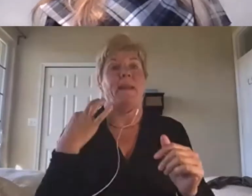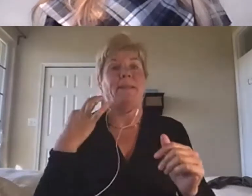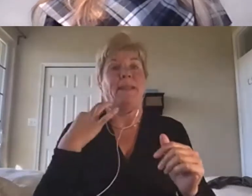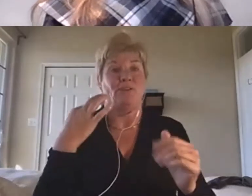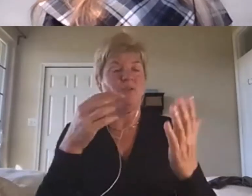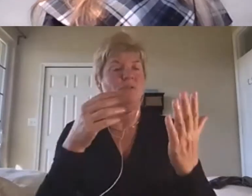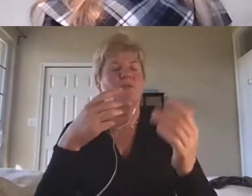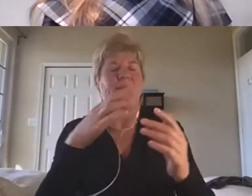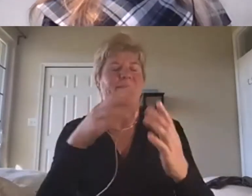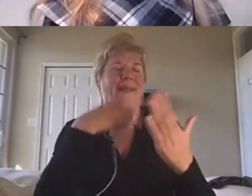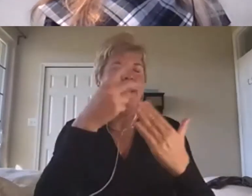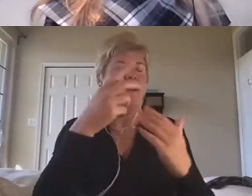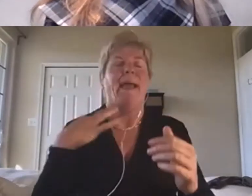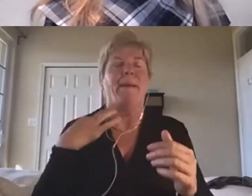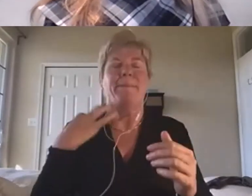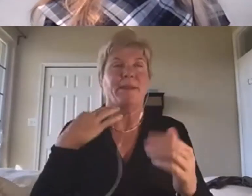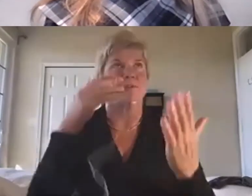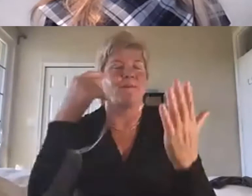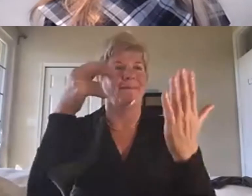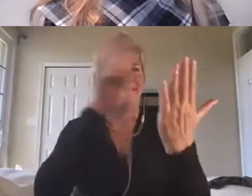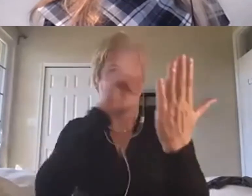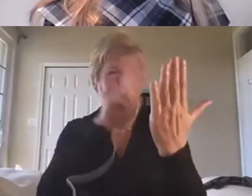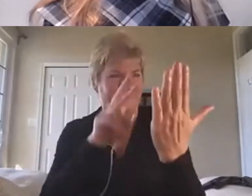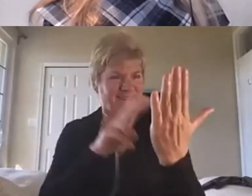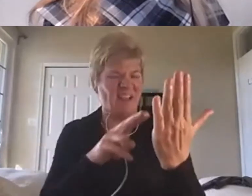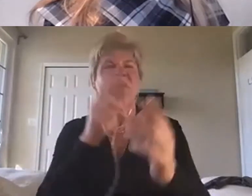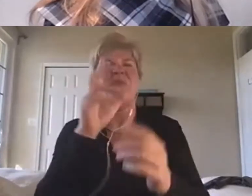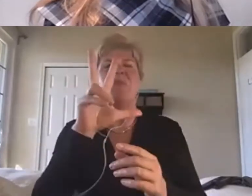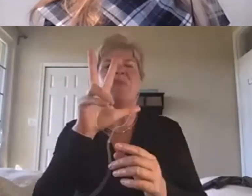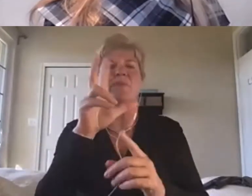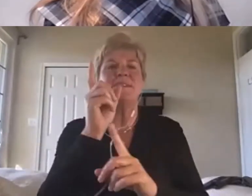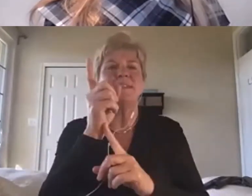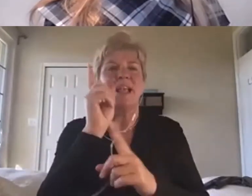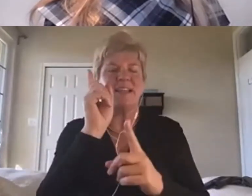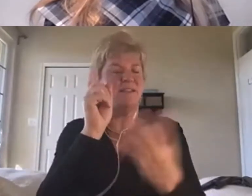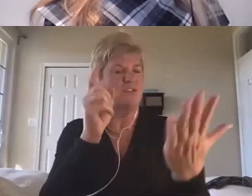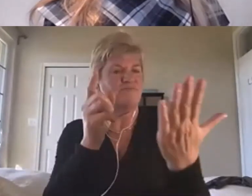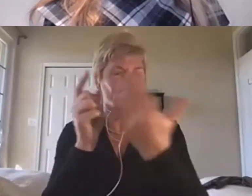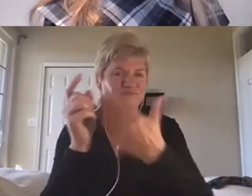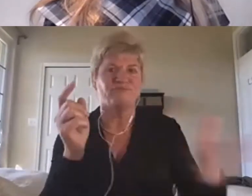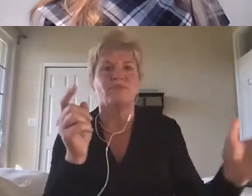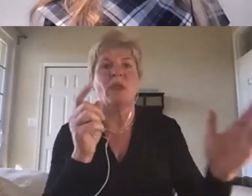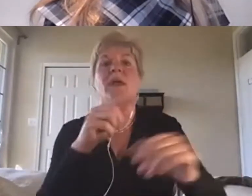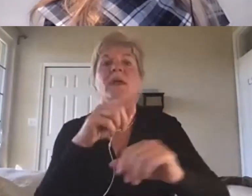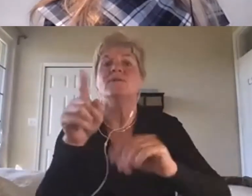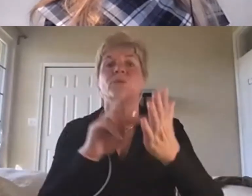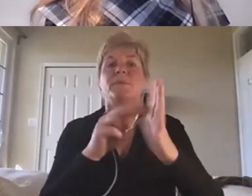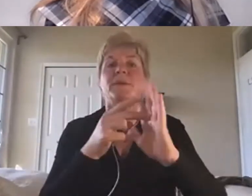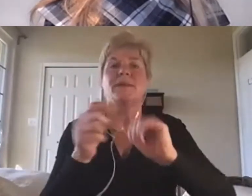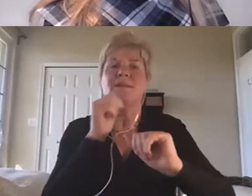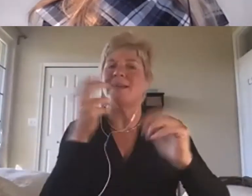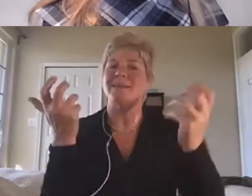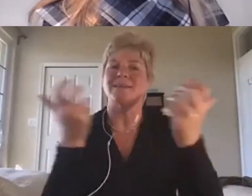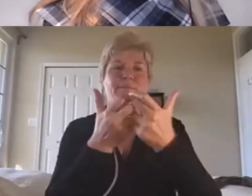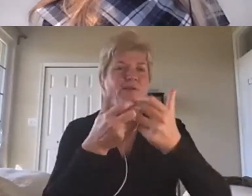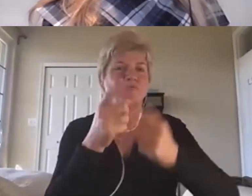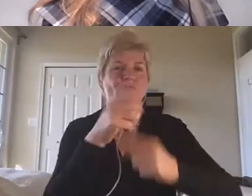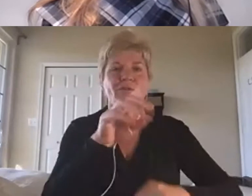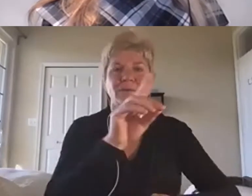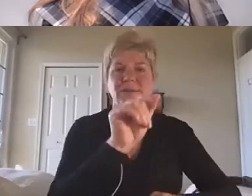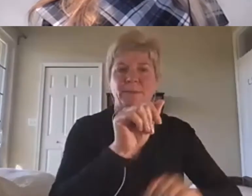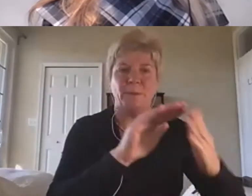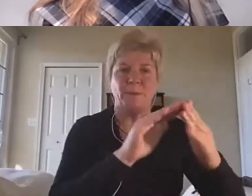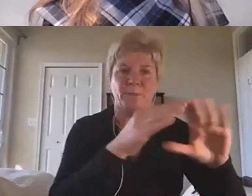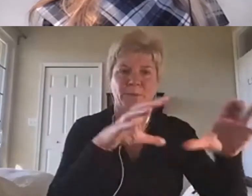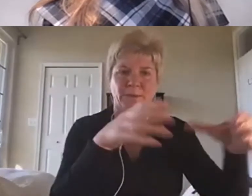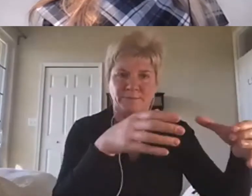So for the many of the folks that we work with, that's not going to cut the, cut the mustard. So we start to look at things like